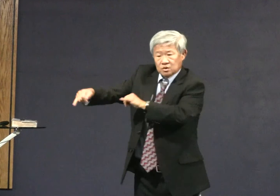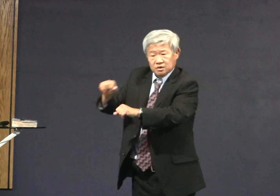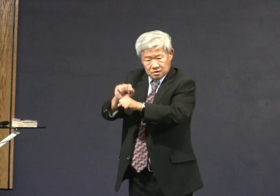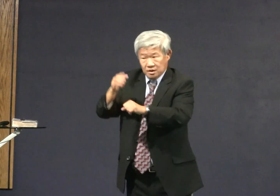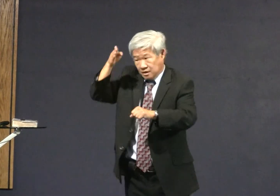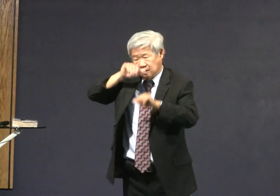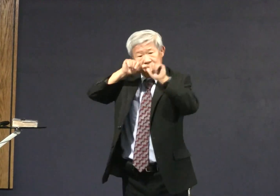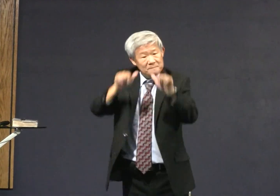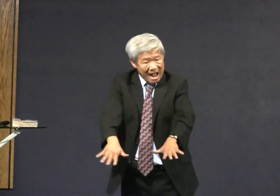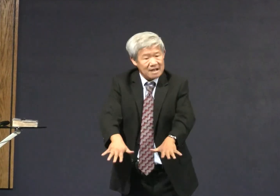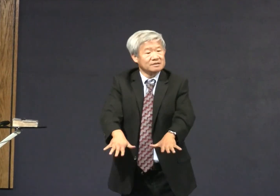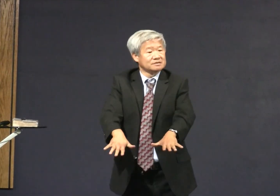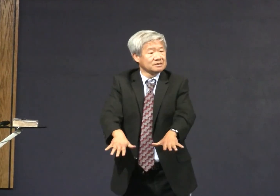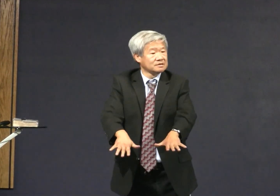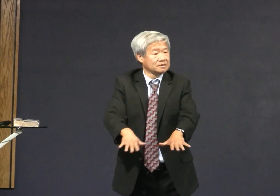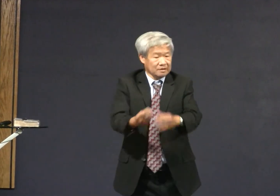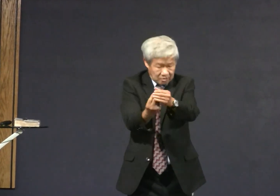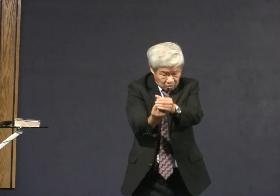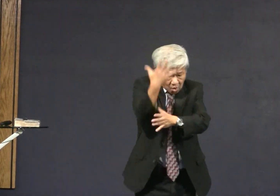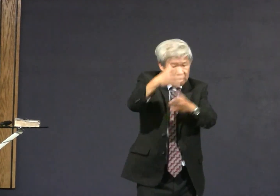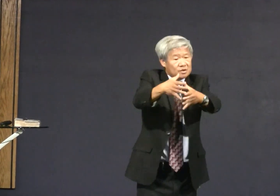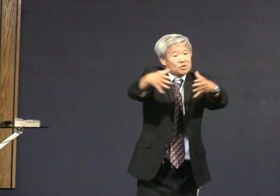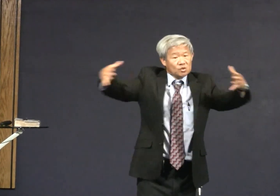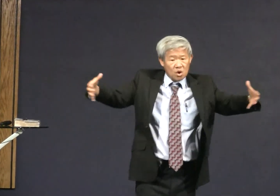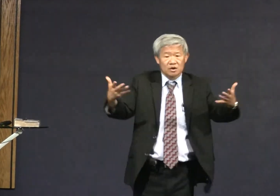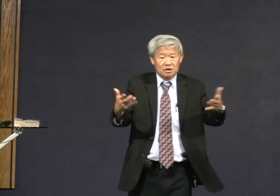Your pastors have a great burden for all of you.